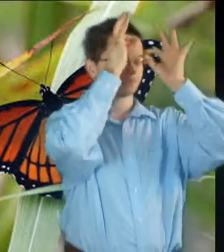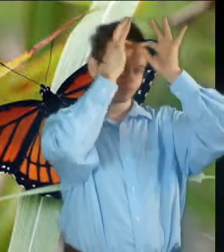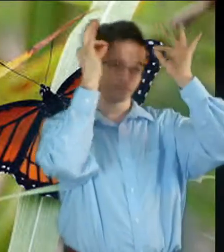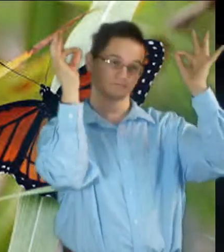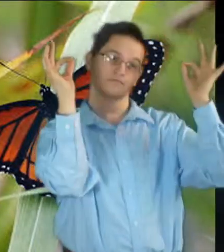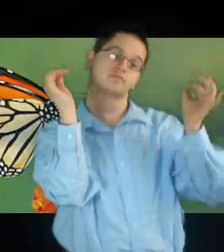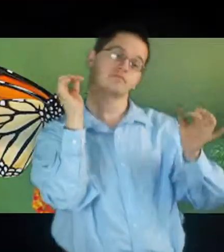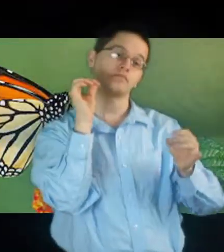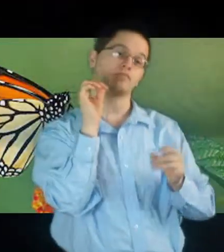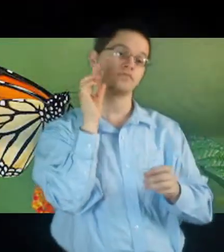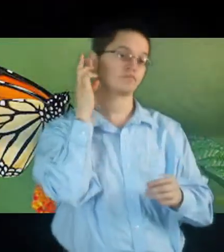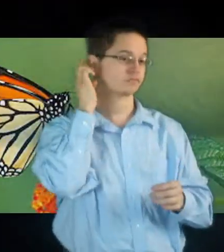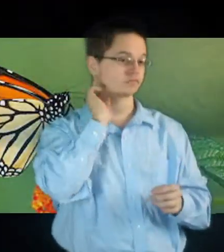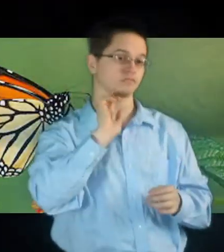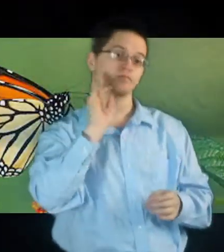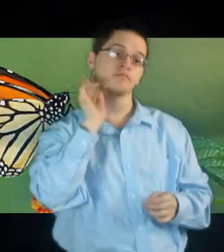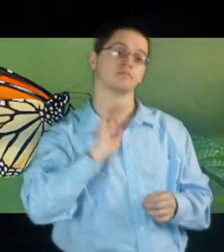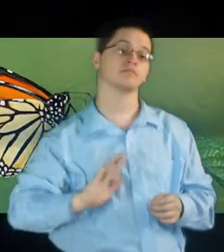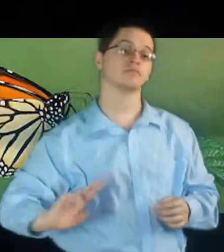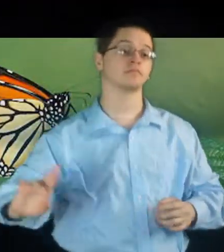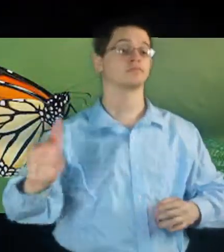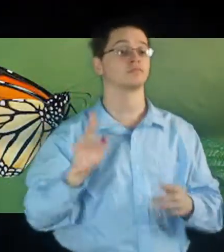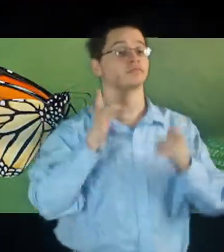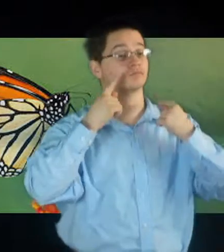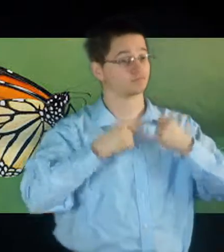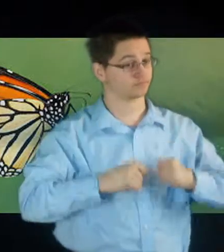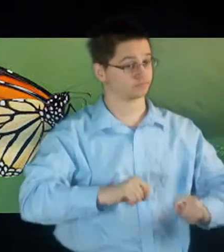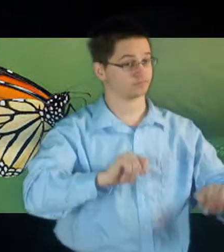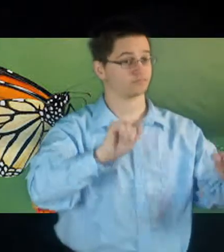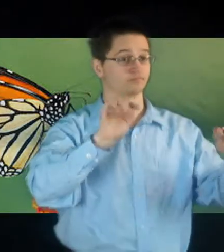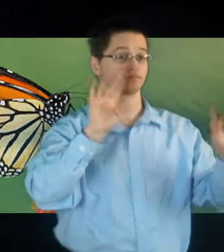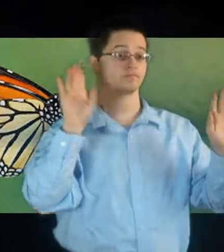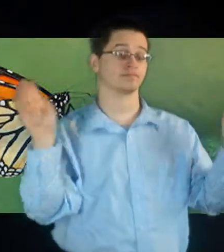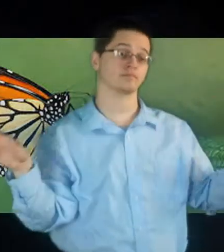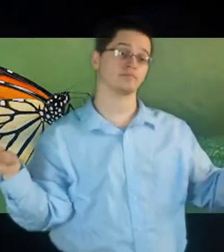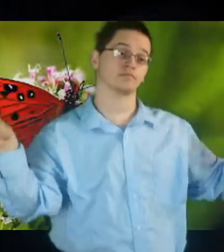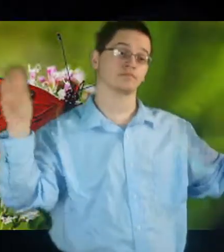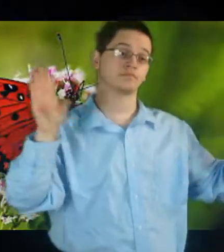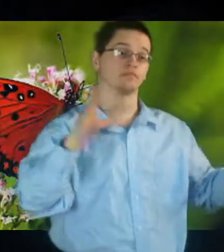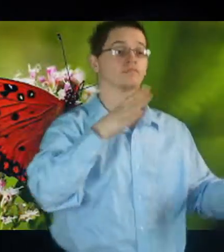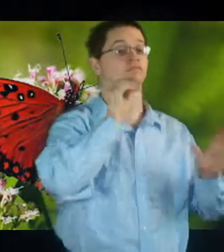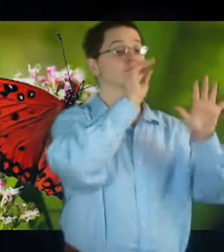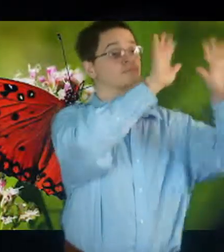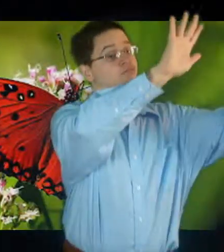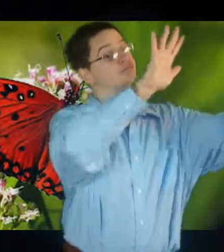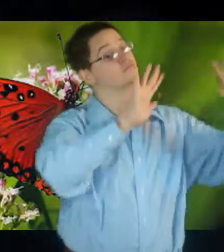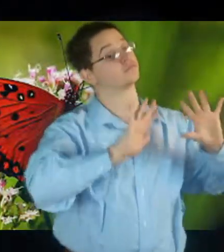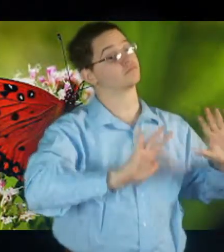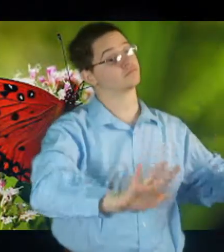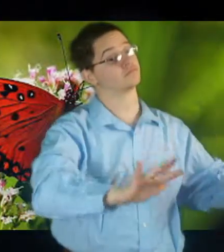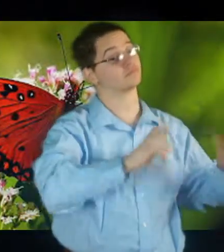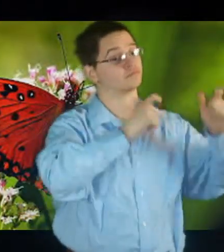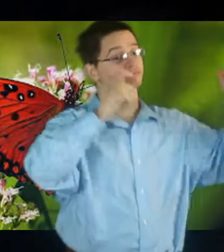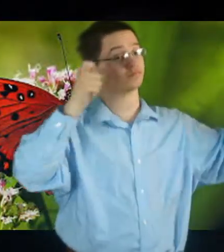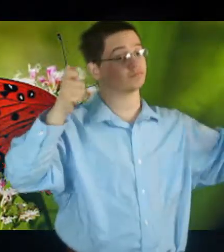ribbons and curls Tying her wings out In a great big world